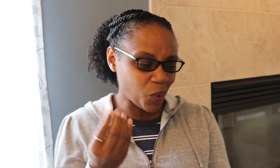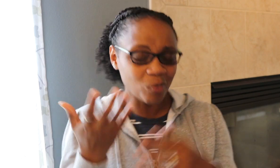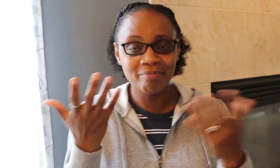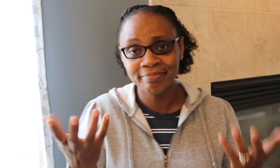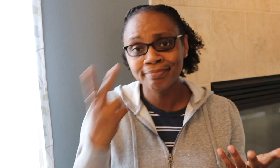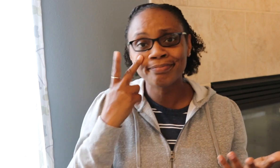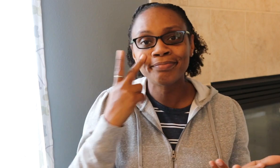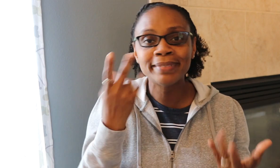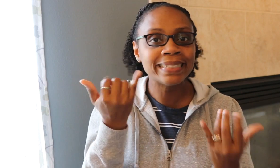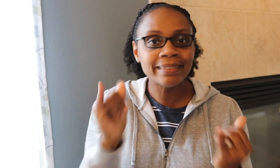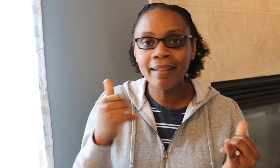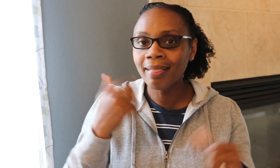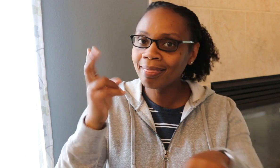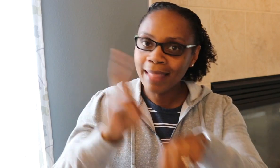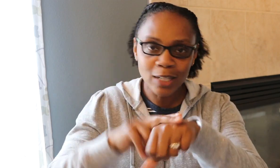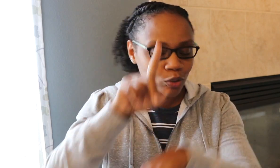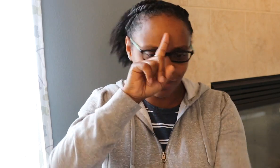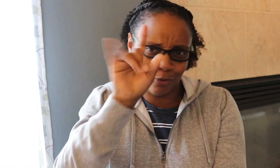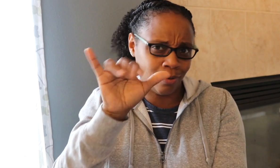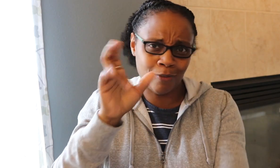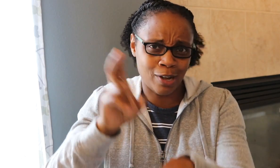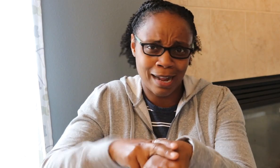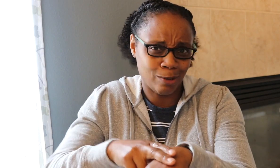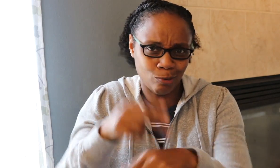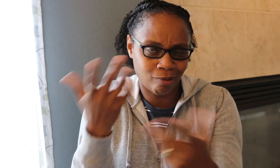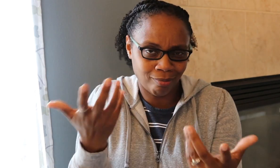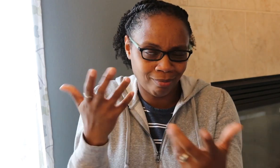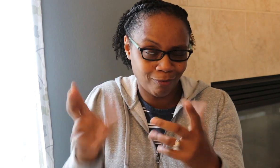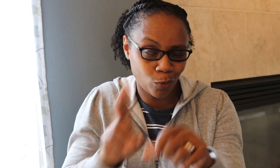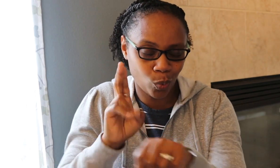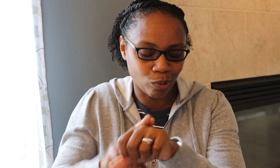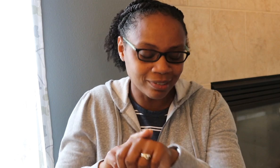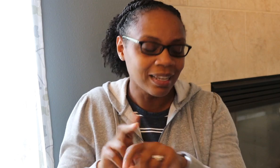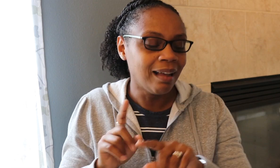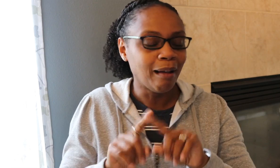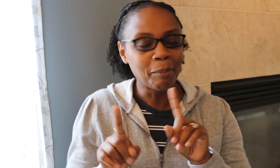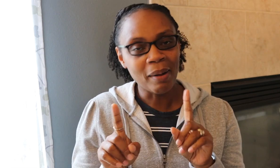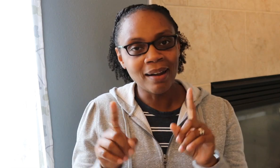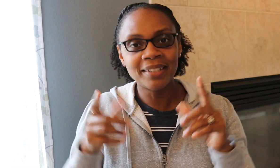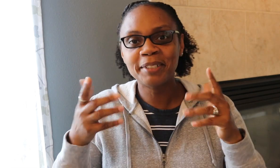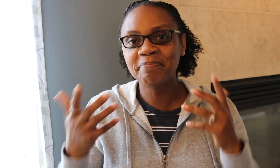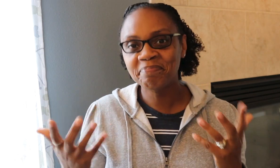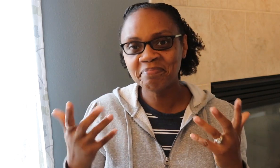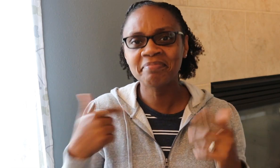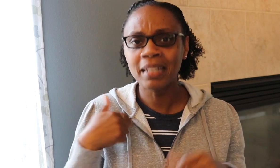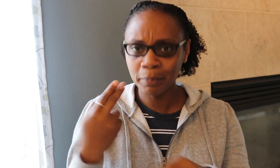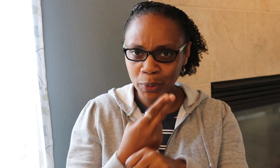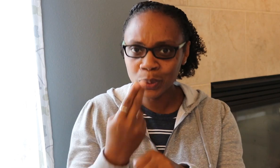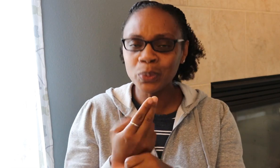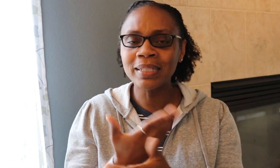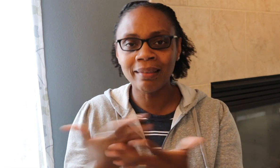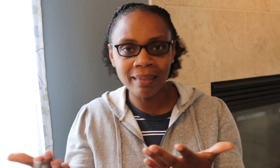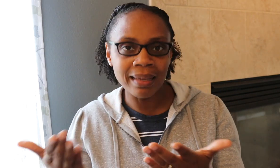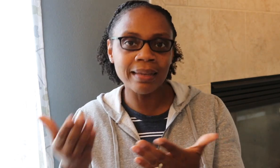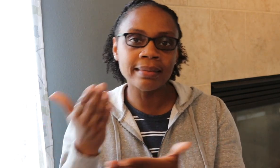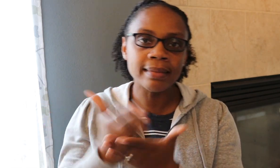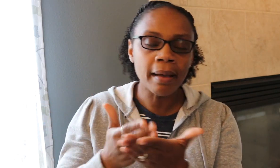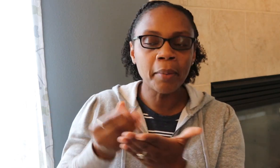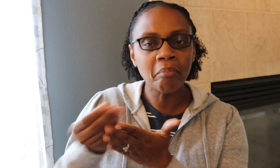So yeah, again, I am still natural, always, forever, no turning back. Um, I'm still using some products,